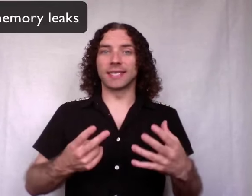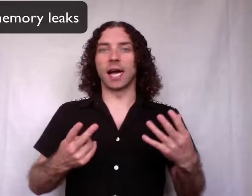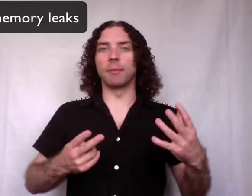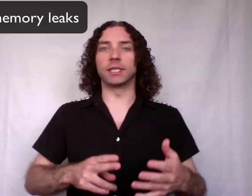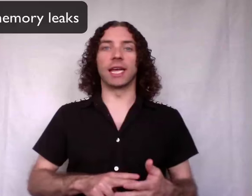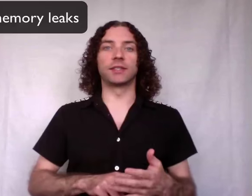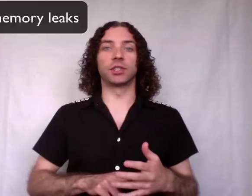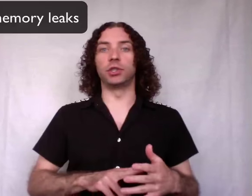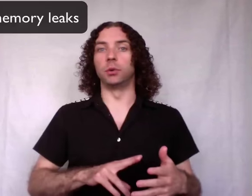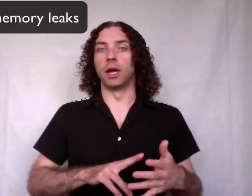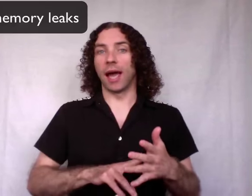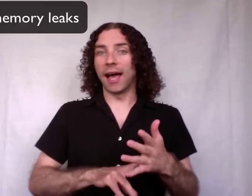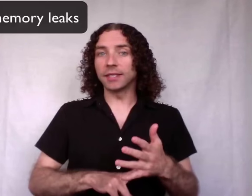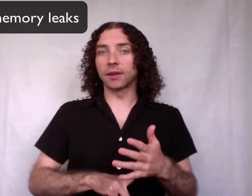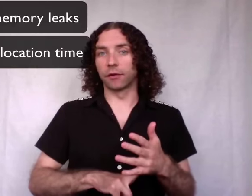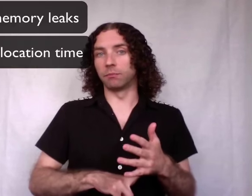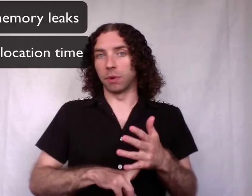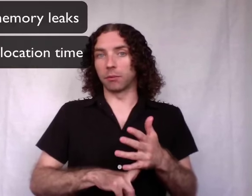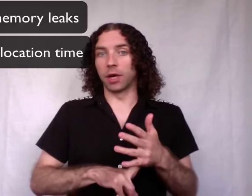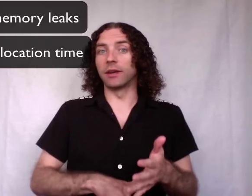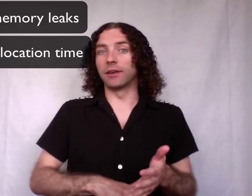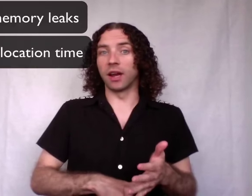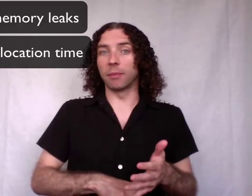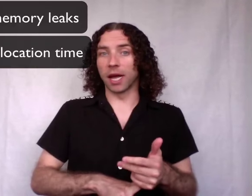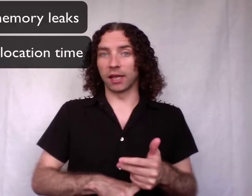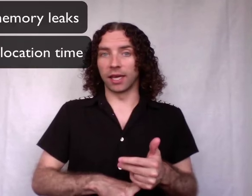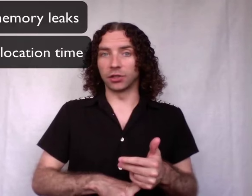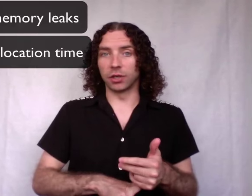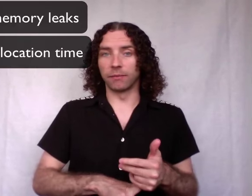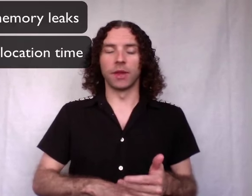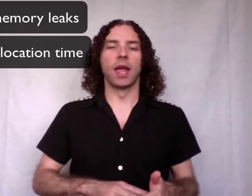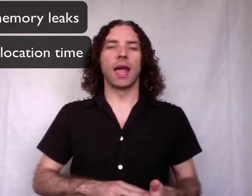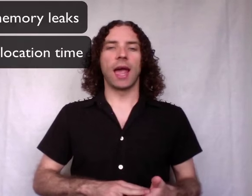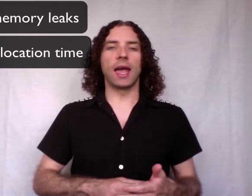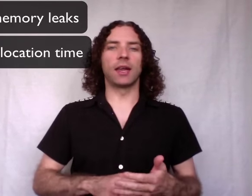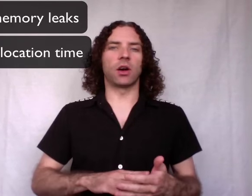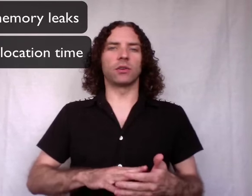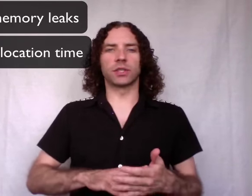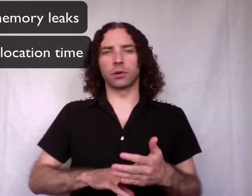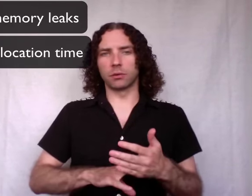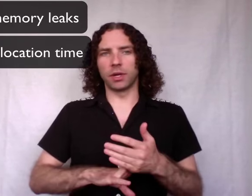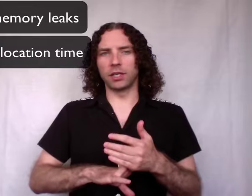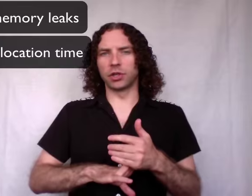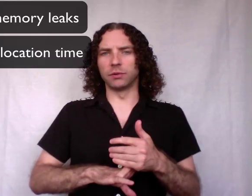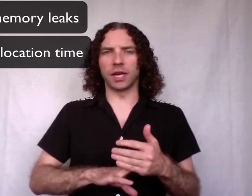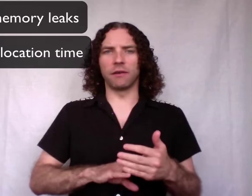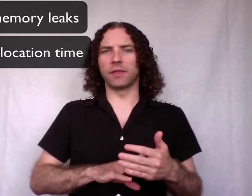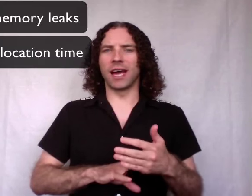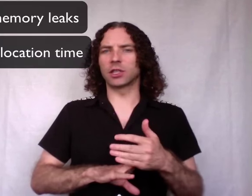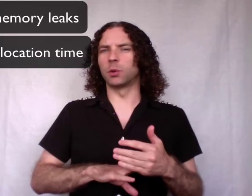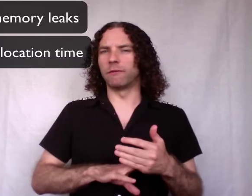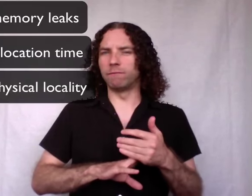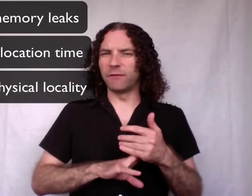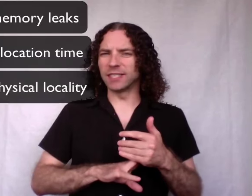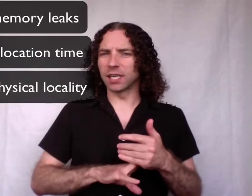the time it takes to ask for memory in dynamic allocation, and also issues of the actual physical